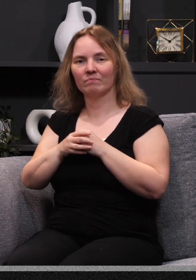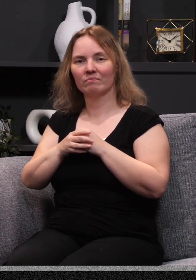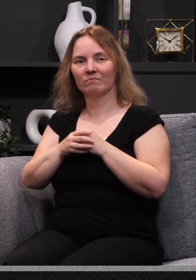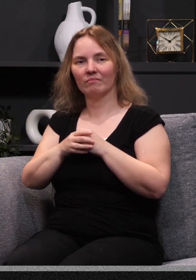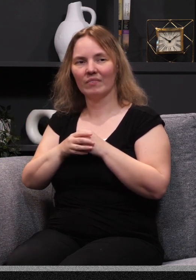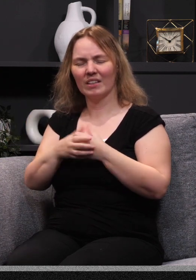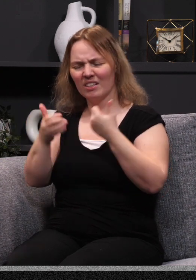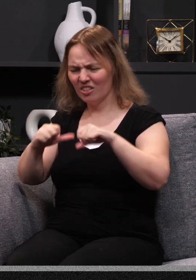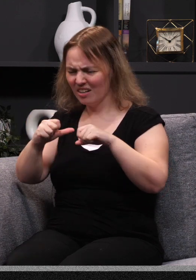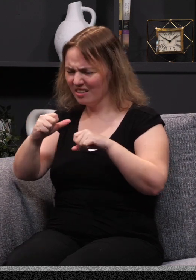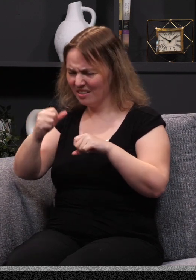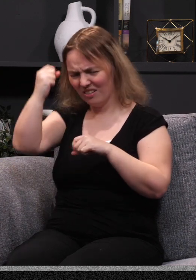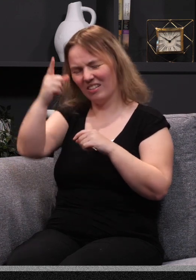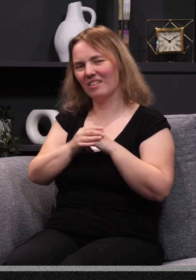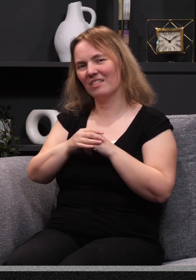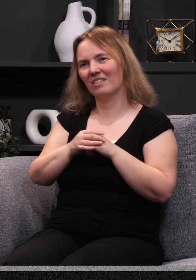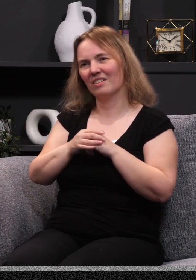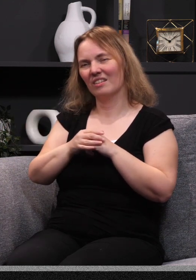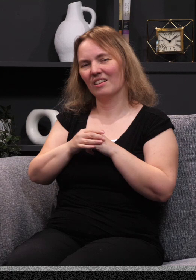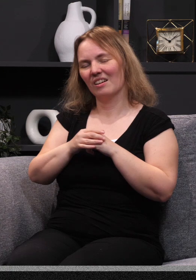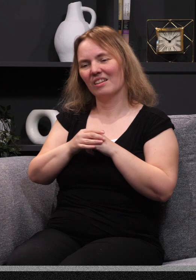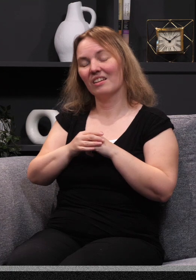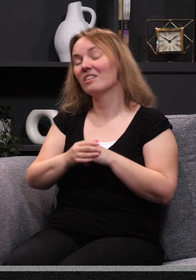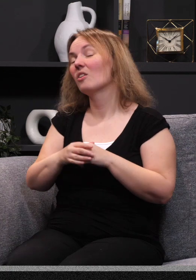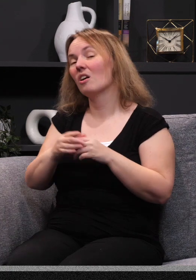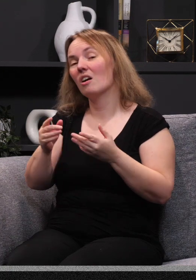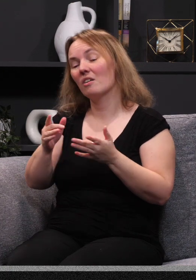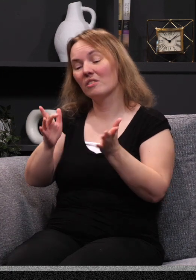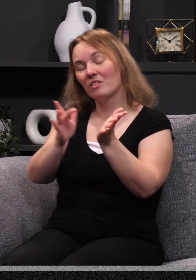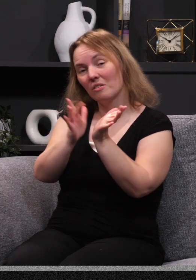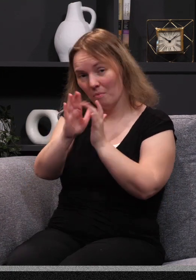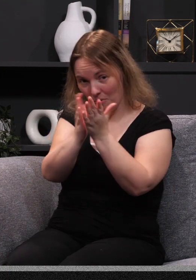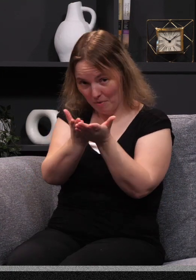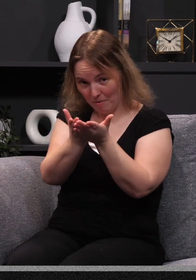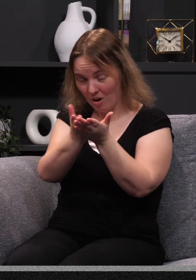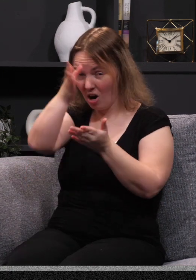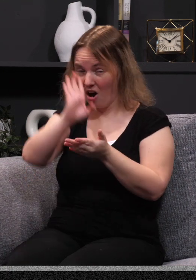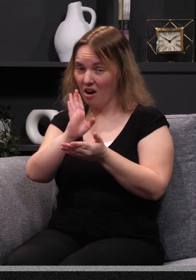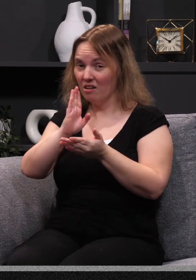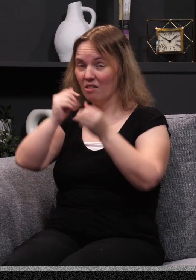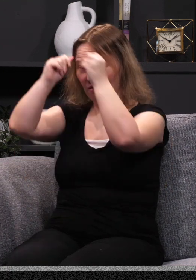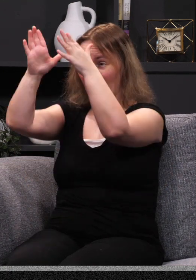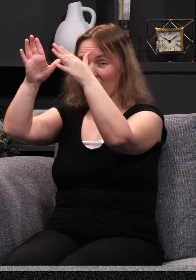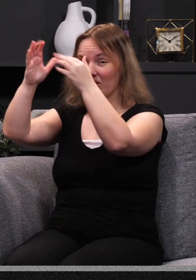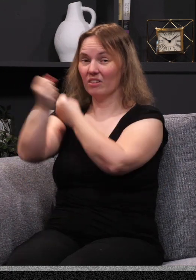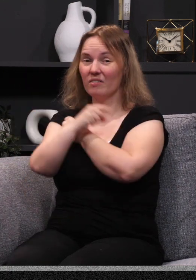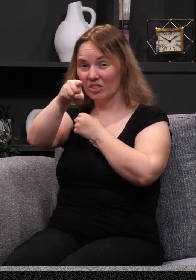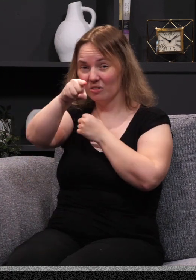forefront in my mind, and try to get your mind around this. Do you realize, according to the word of God, that God the Father loves you